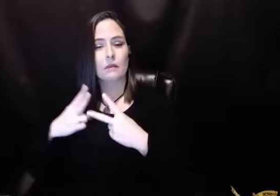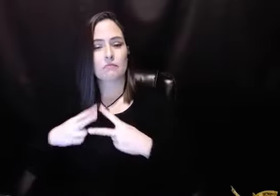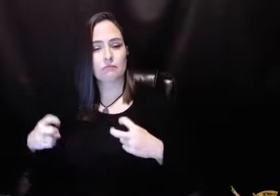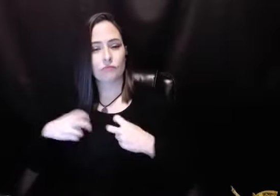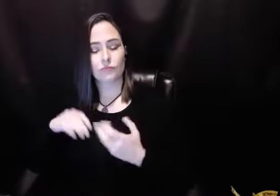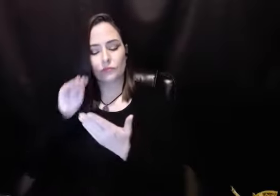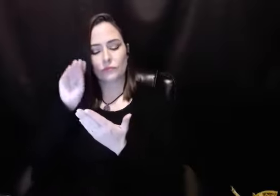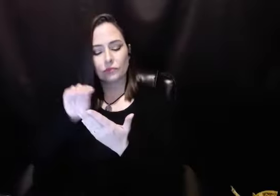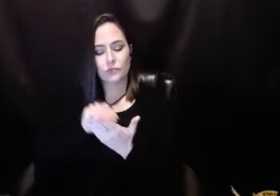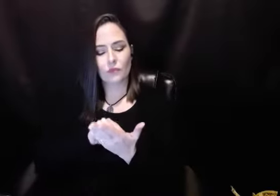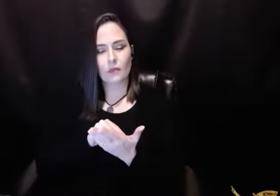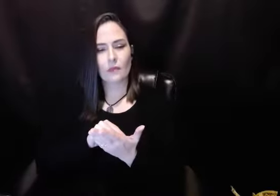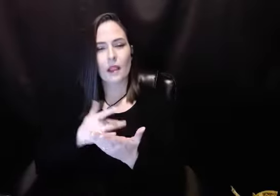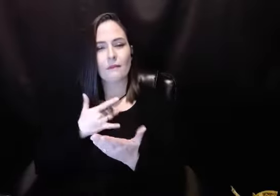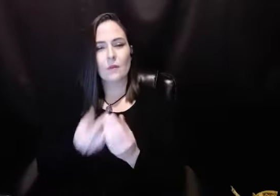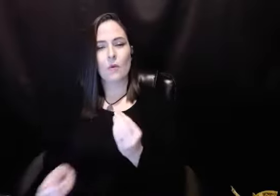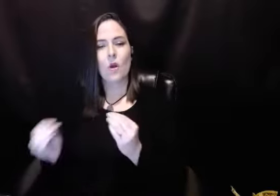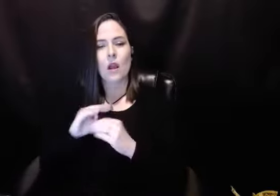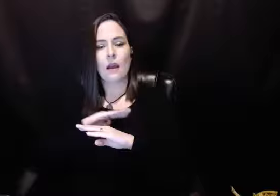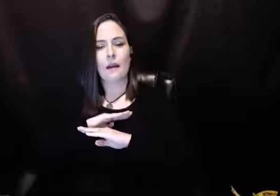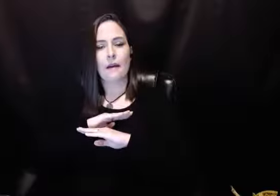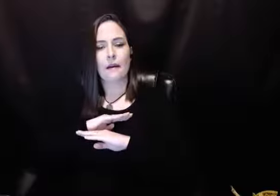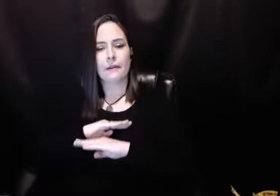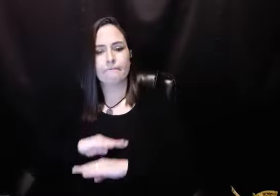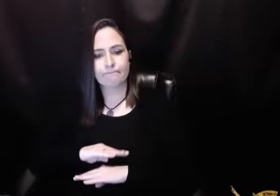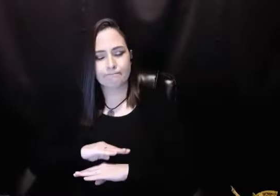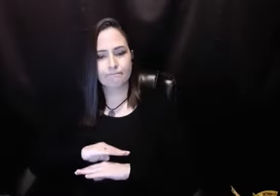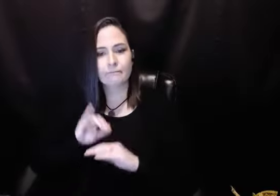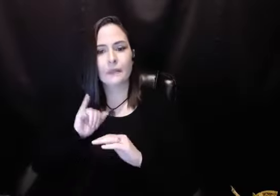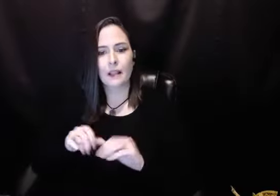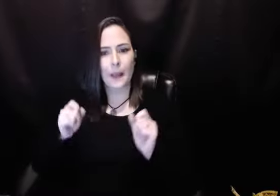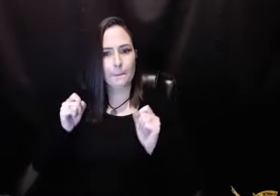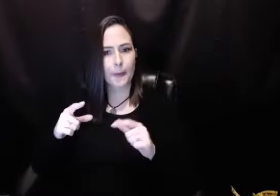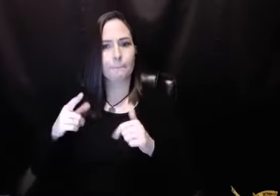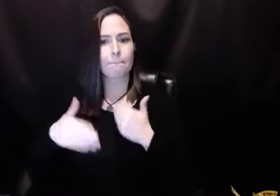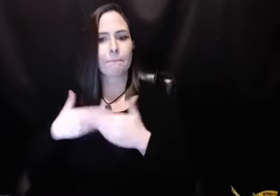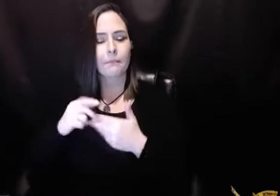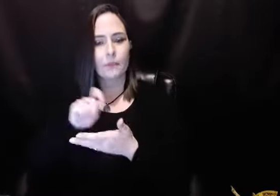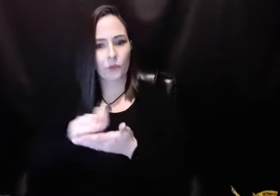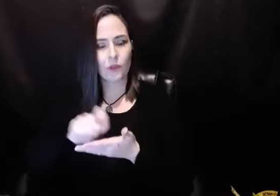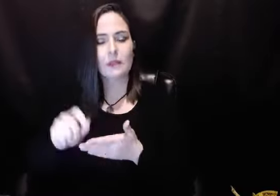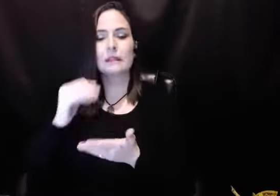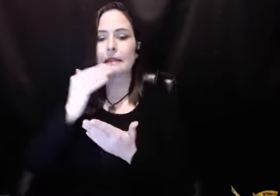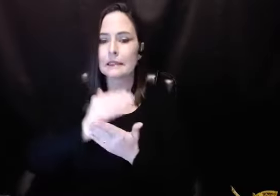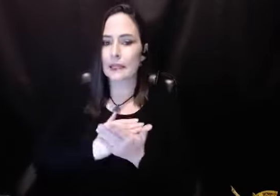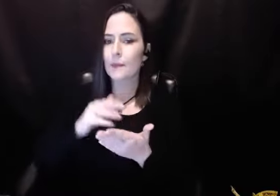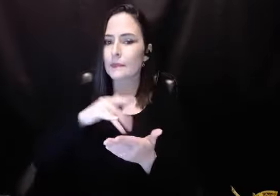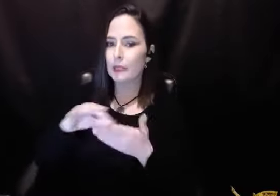And that was the inventory that I took and that I did that gave me the relief I needed to do. And that's what